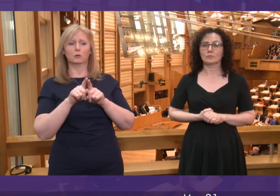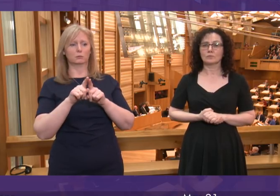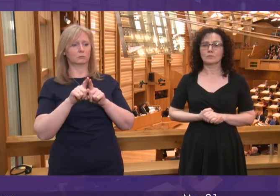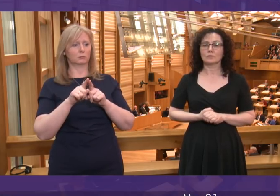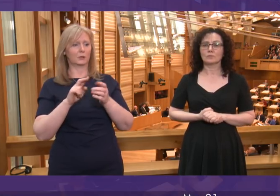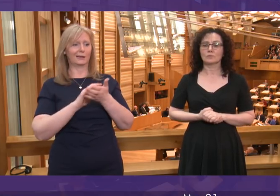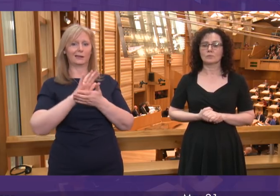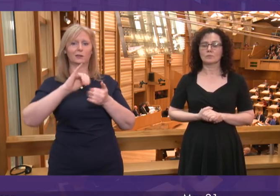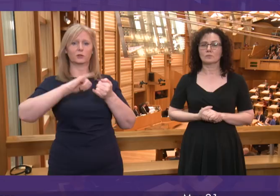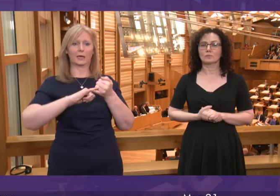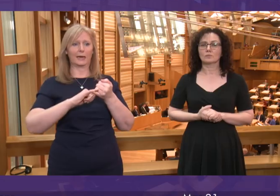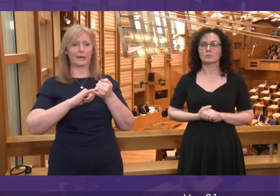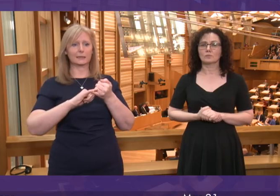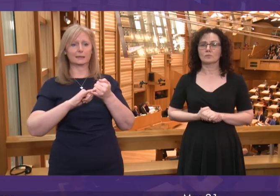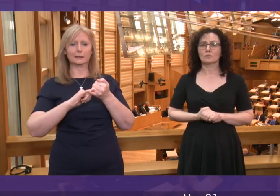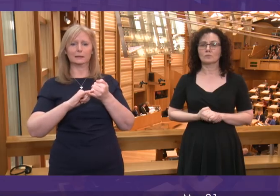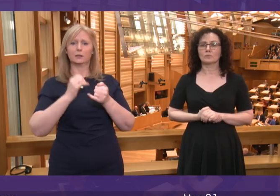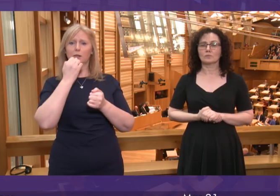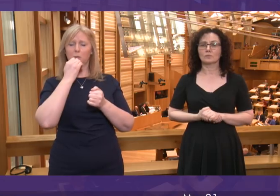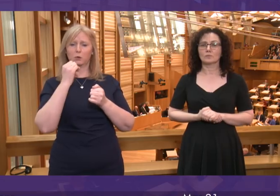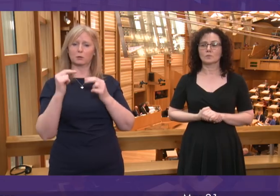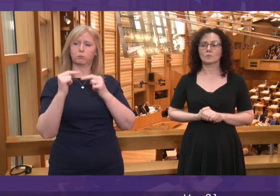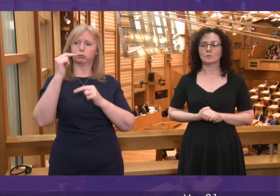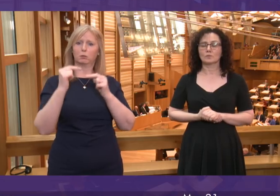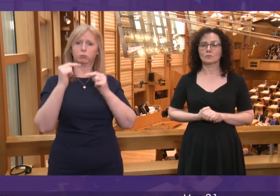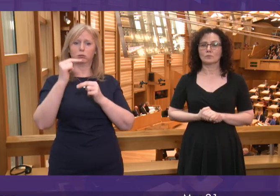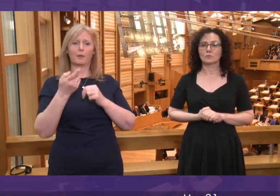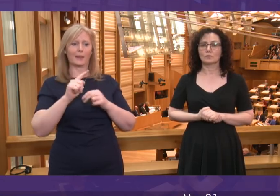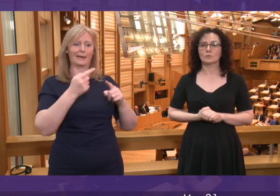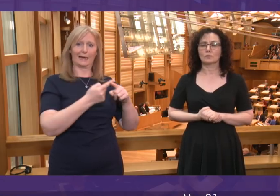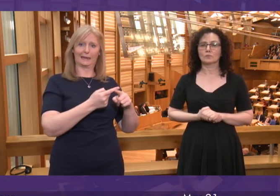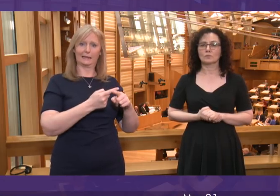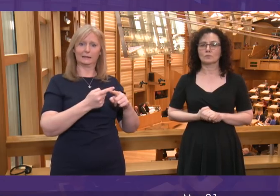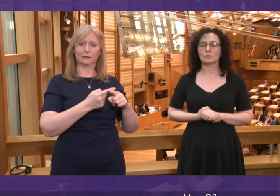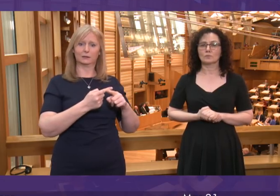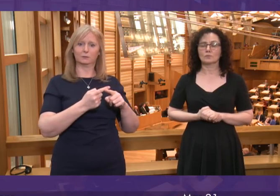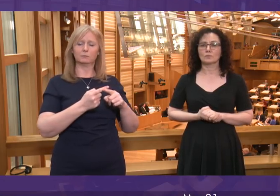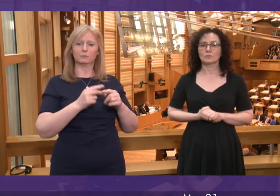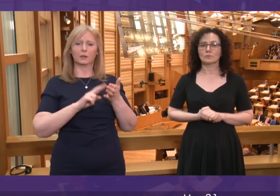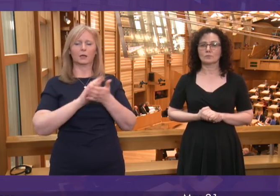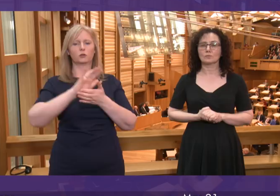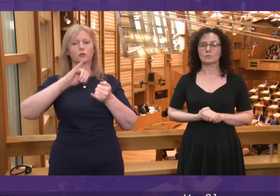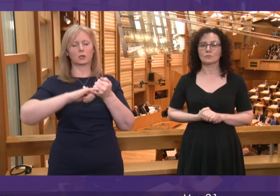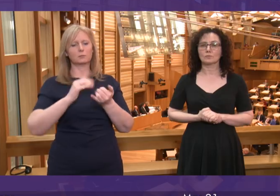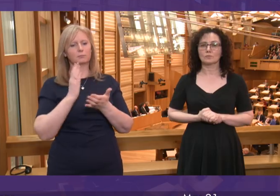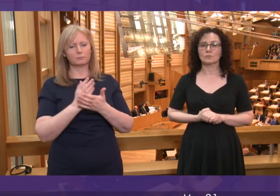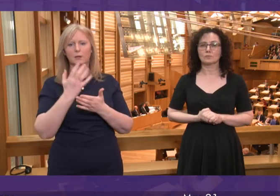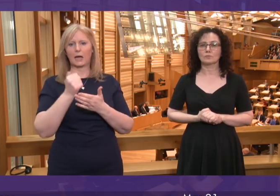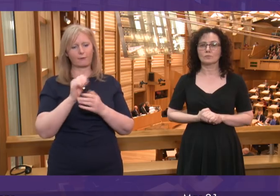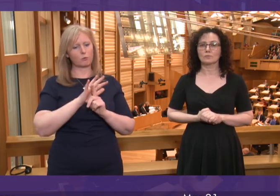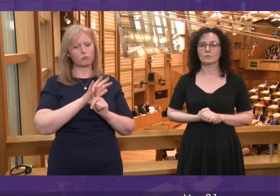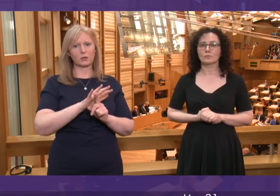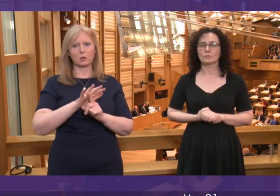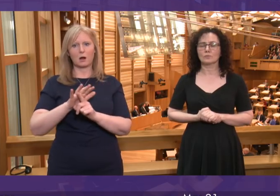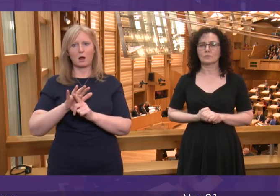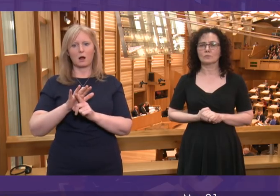staffing per head in Scotland than there is in NHS England. Our NHS staff, of course, work under considerable pressure, and we are grateful